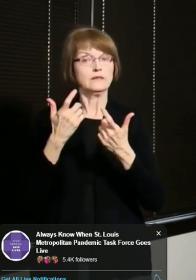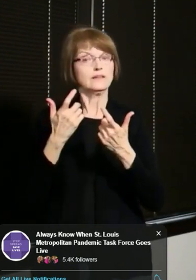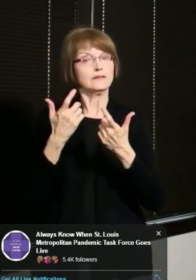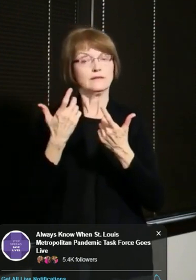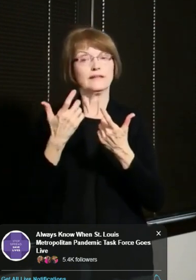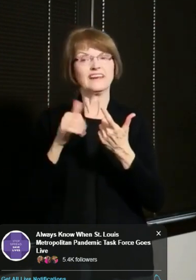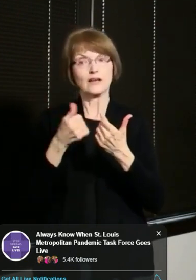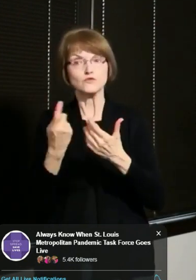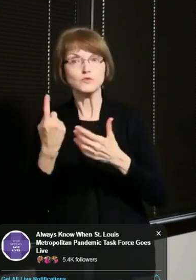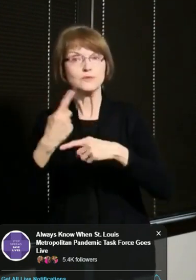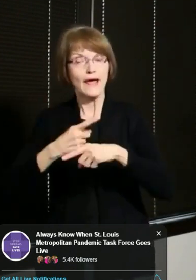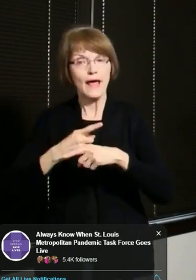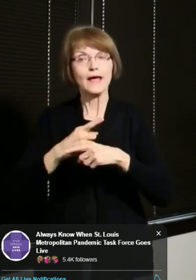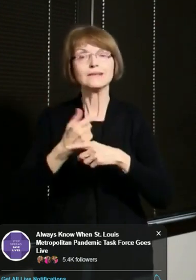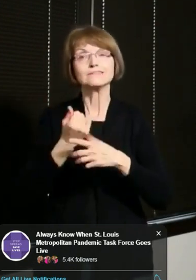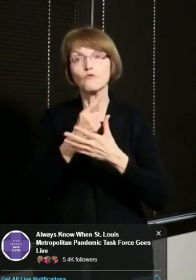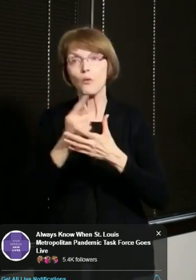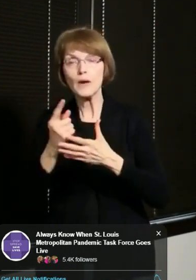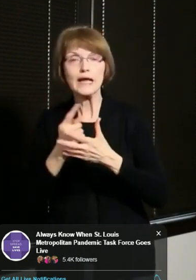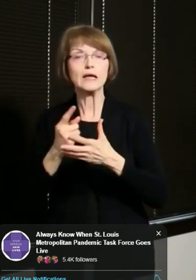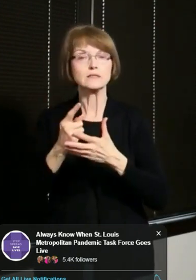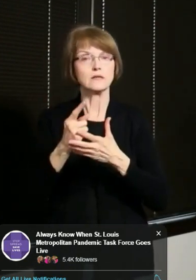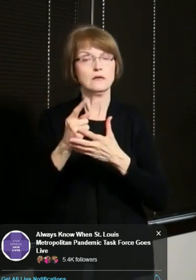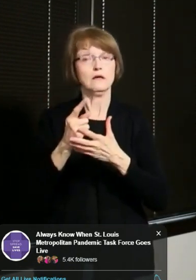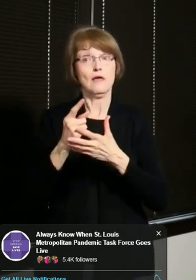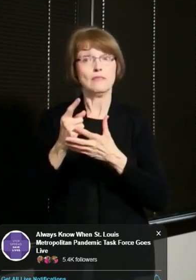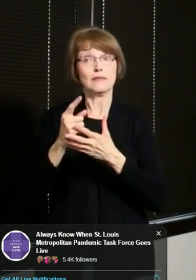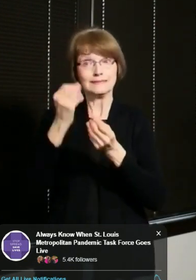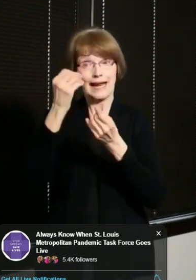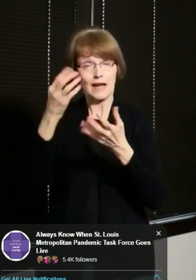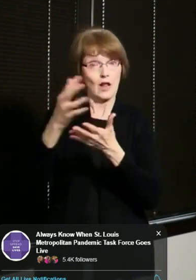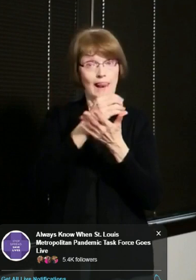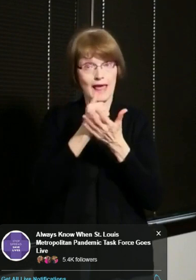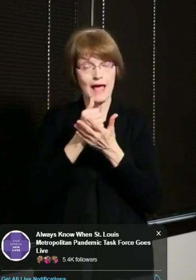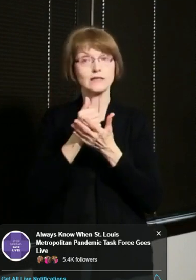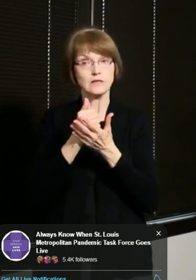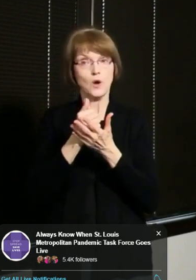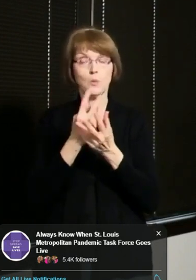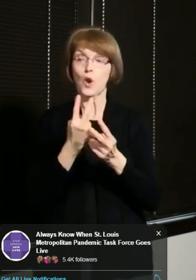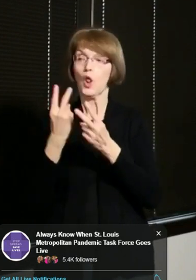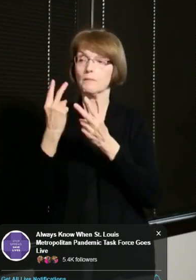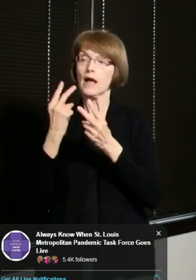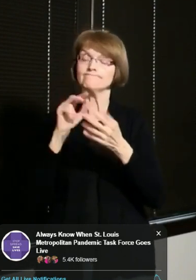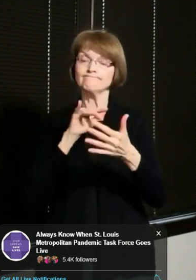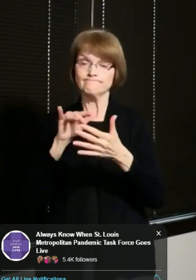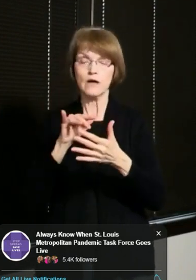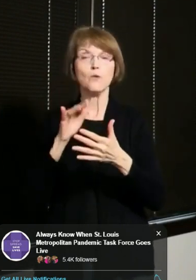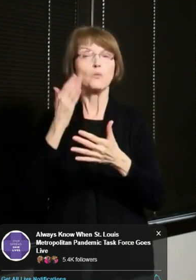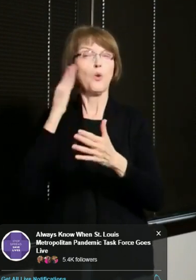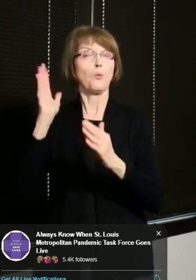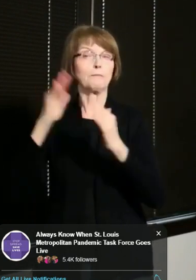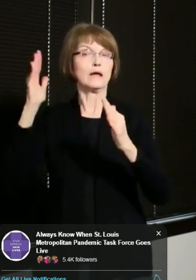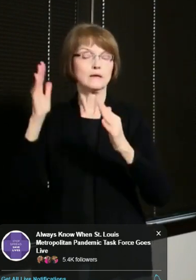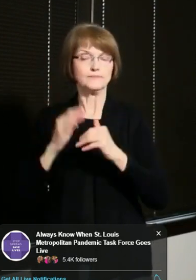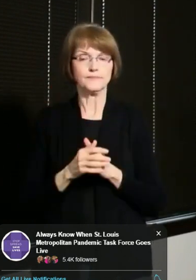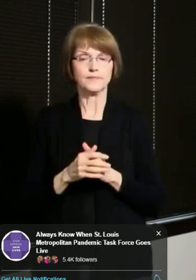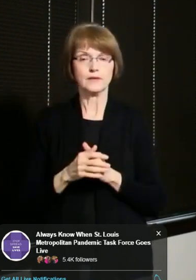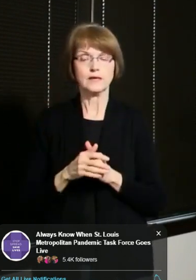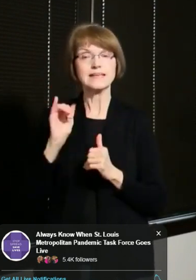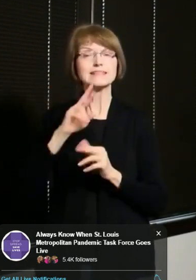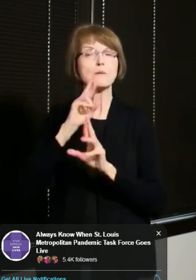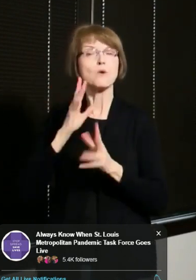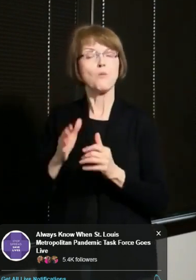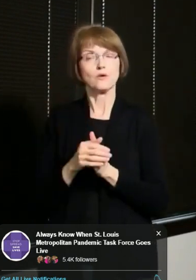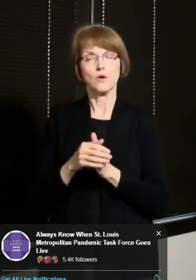and weeks, when our actual peak was. A follow-up from the same reporter. What exactly does the